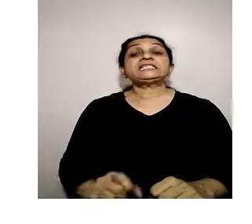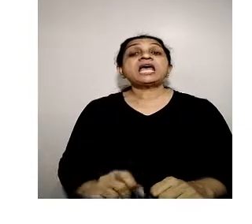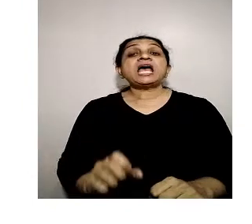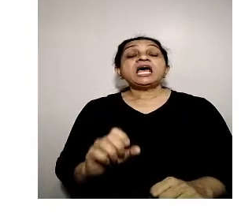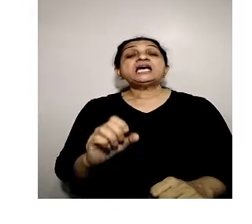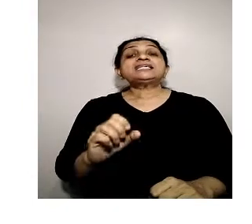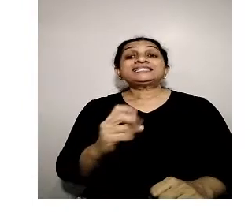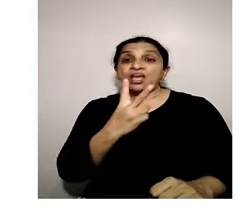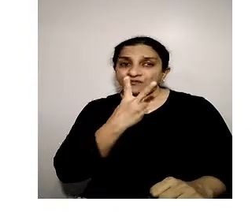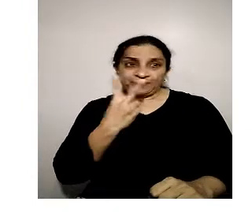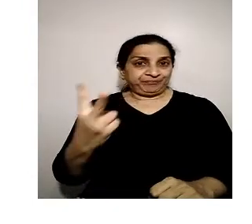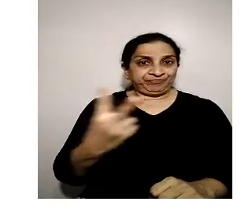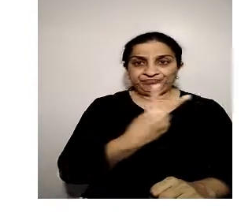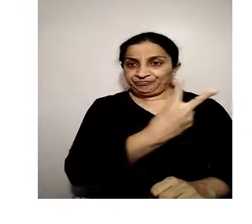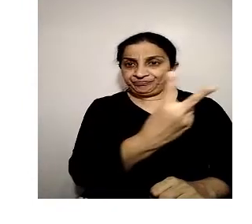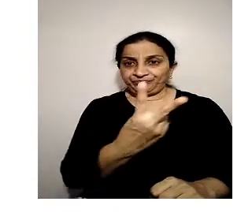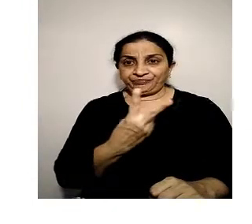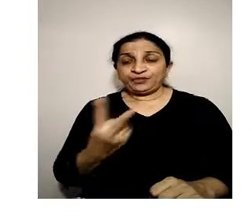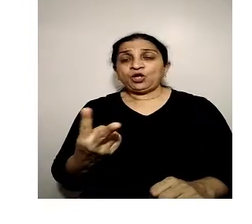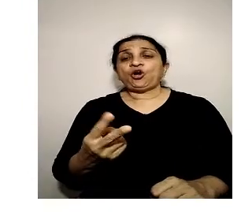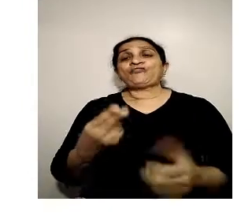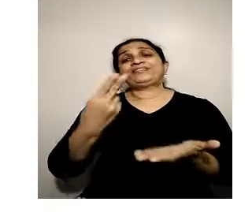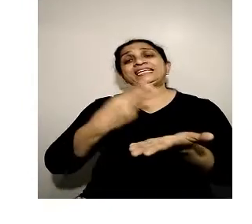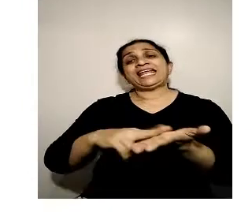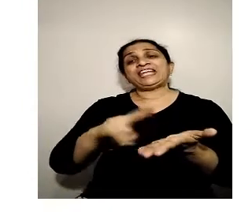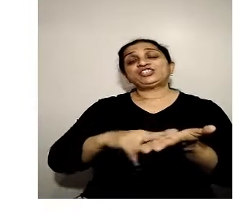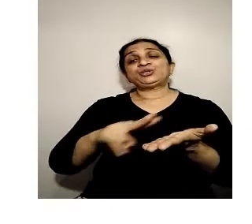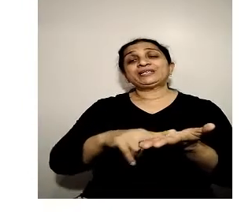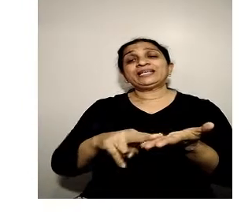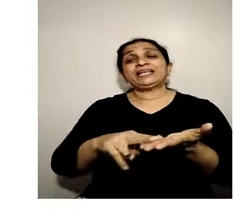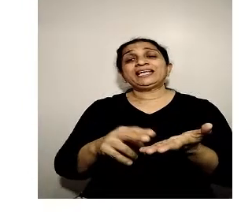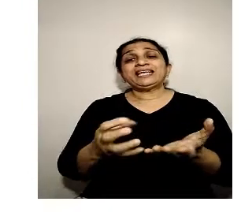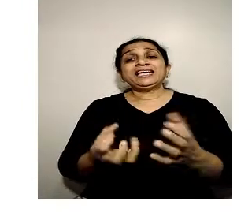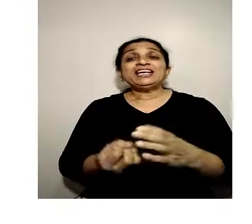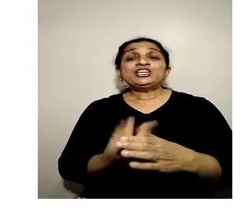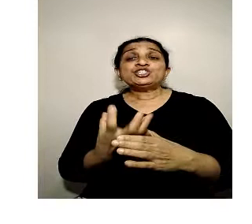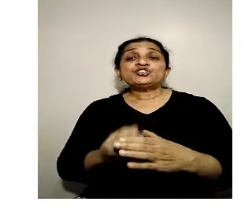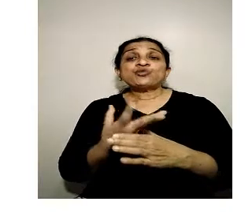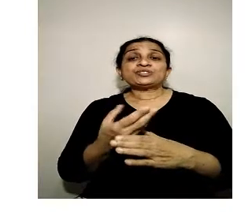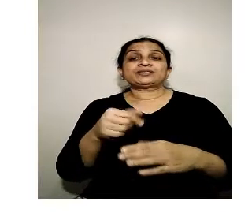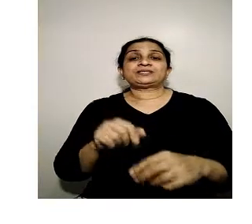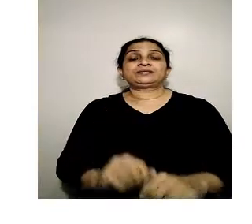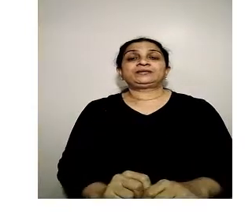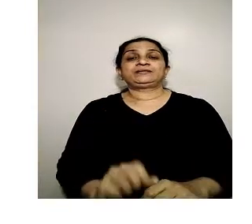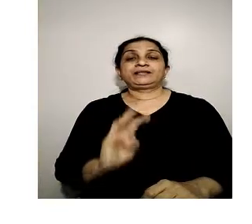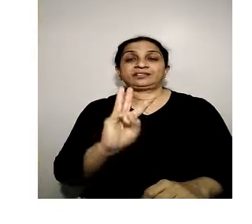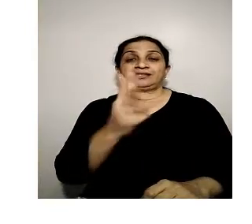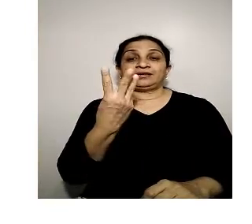surveying of the natural resources. Third.